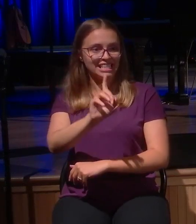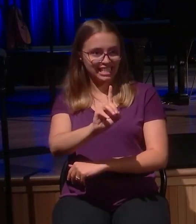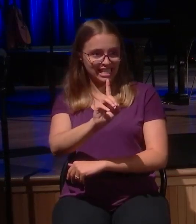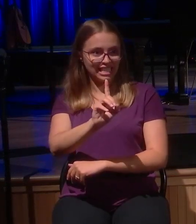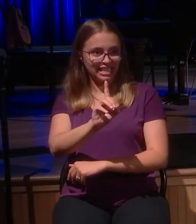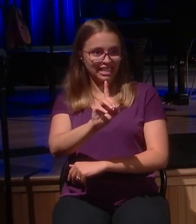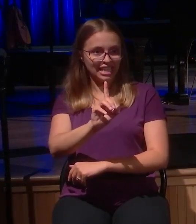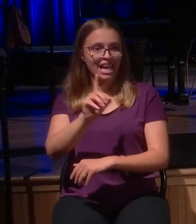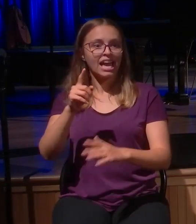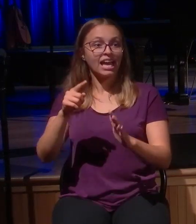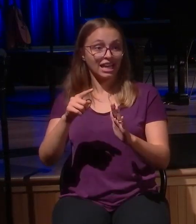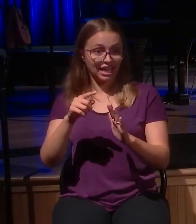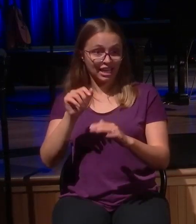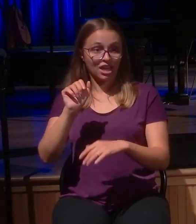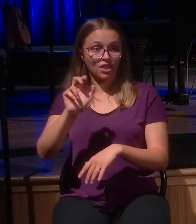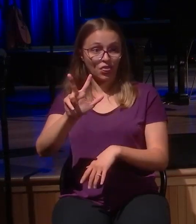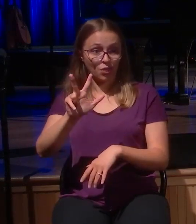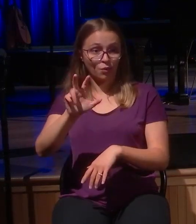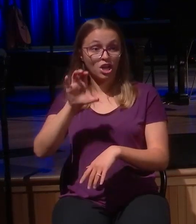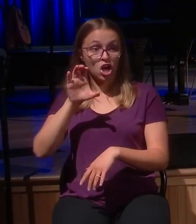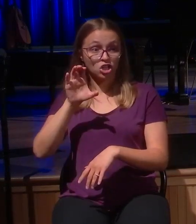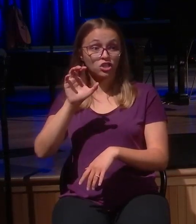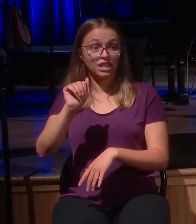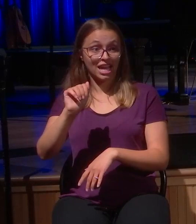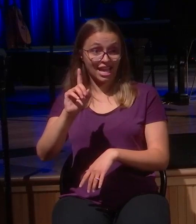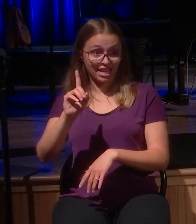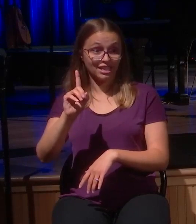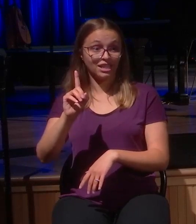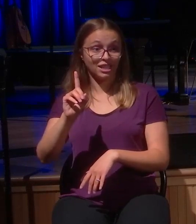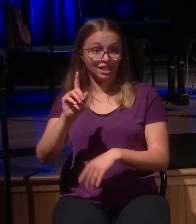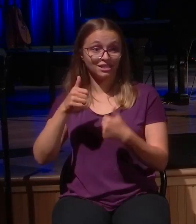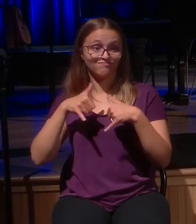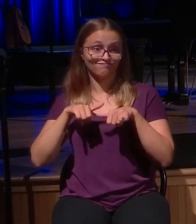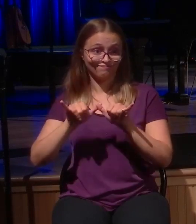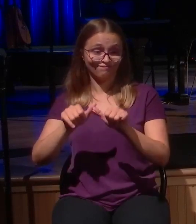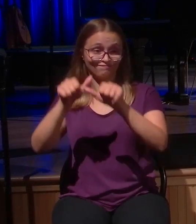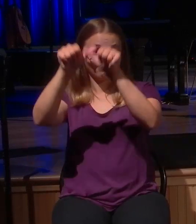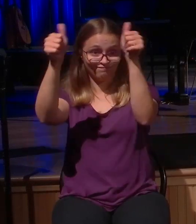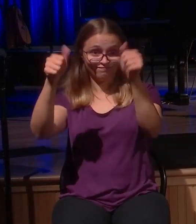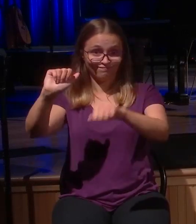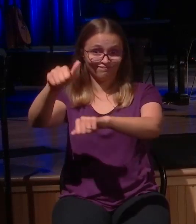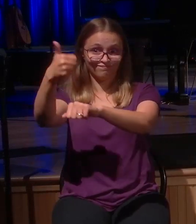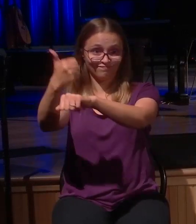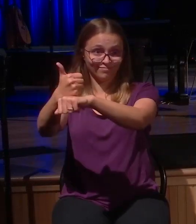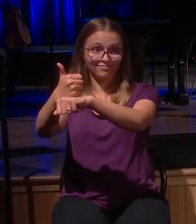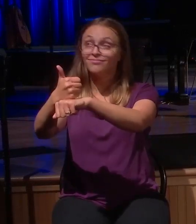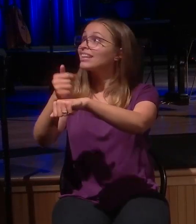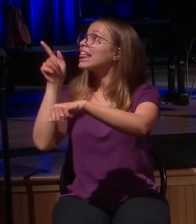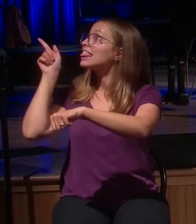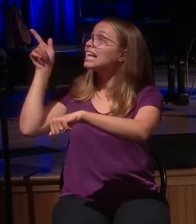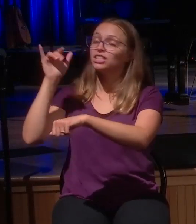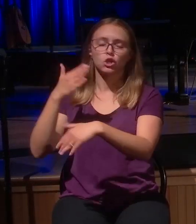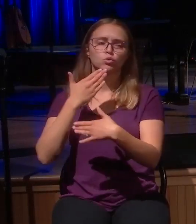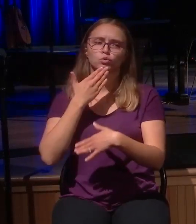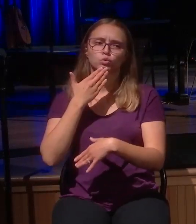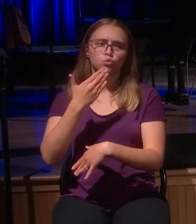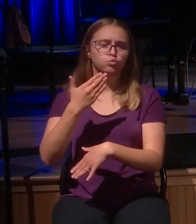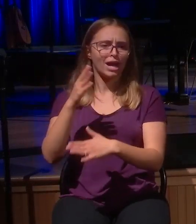this guy's neck. Because the lost has become found. What a great picture. What a great reflection